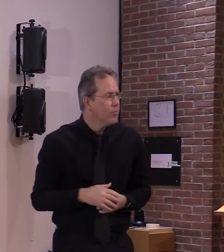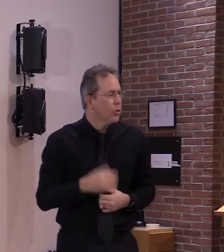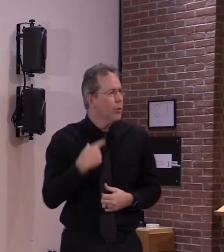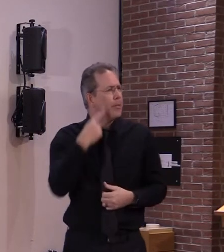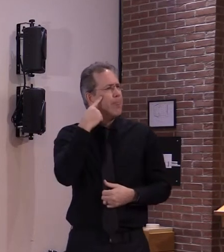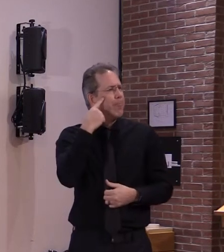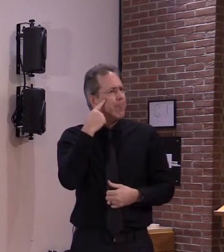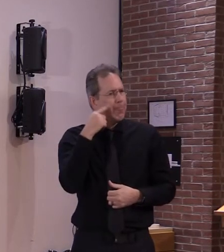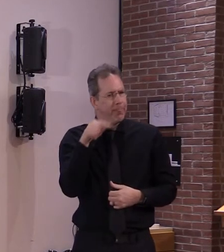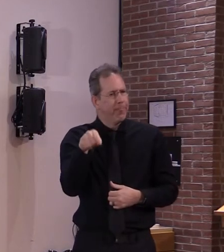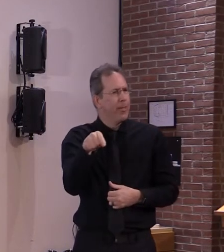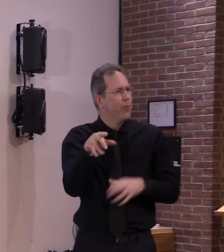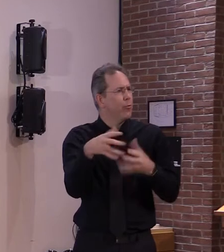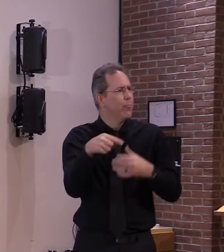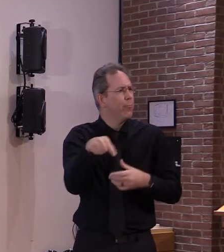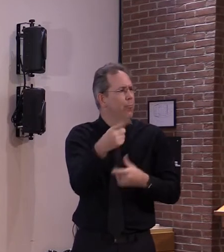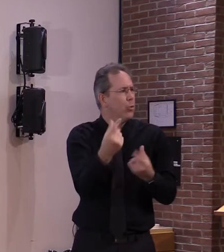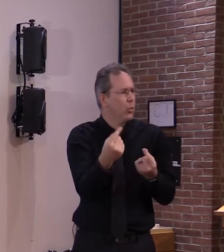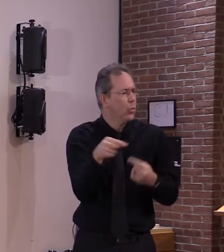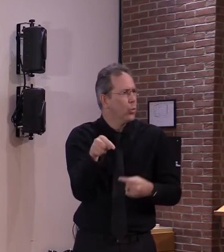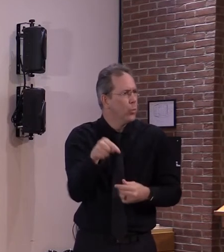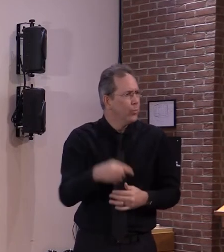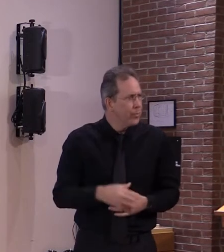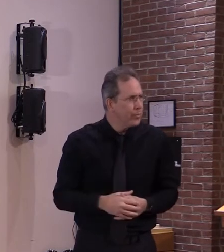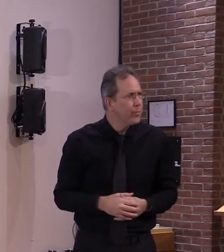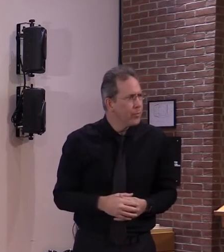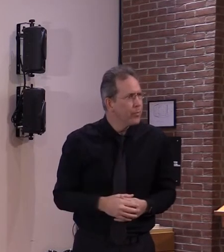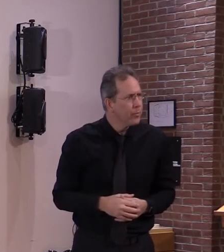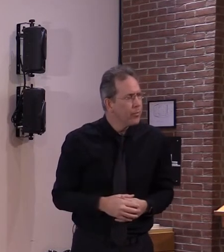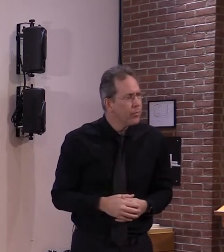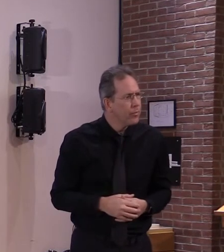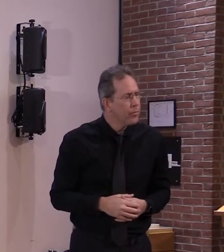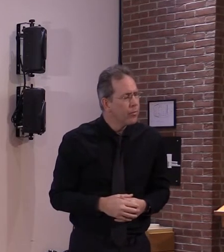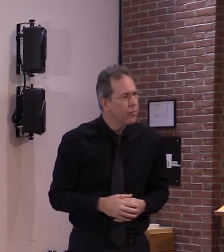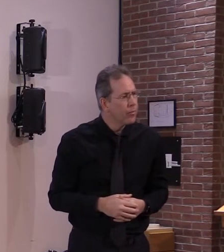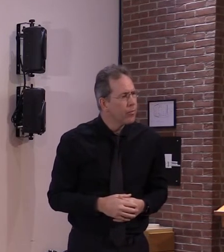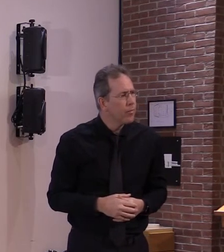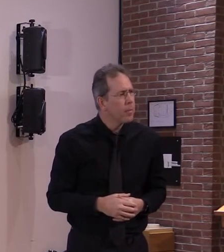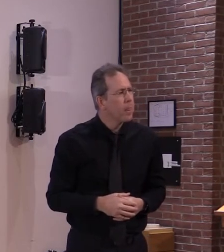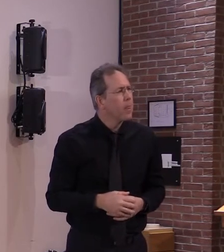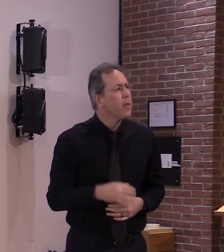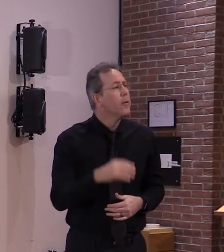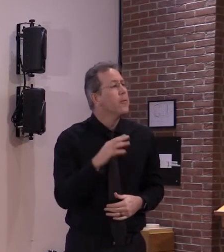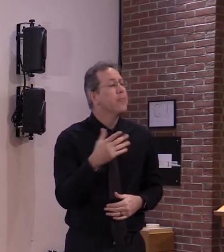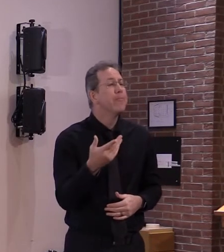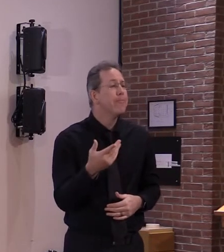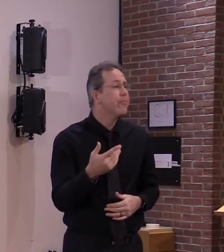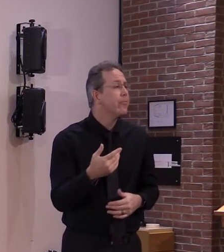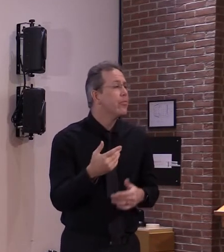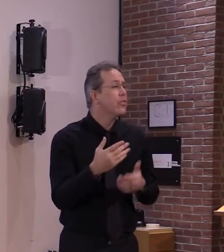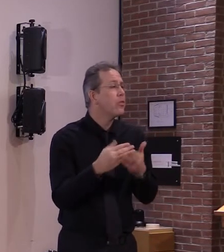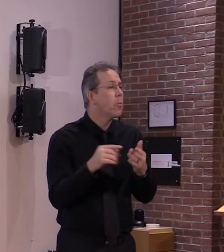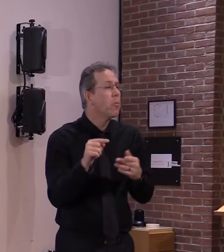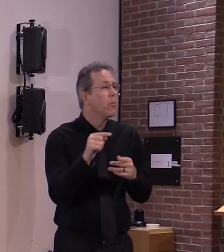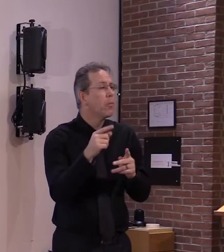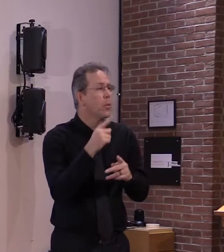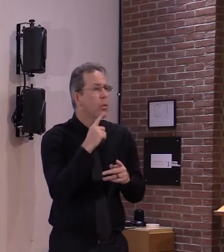fortunately even though those people might not be noticed as much or want to be noticed as much